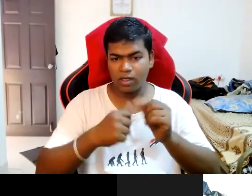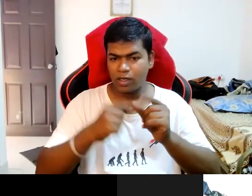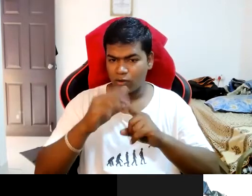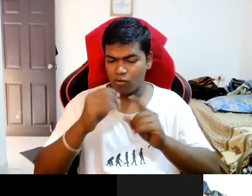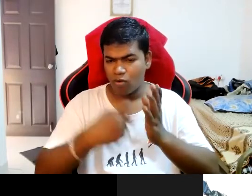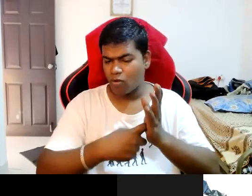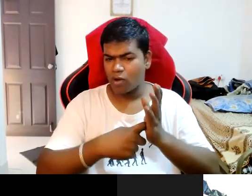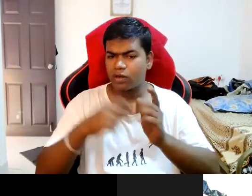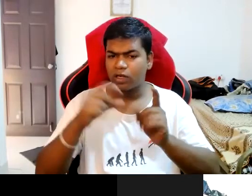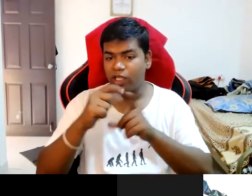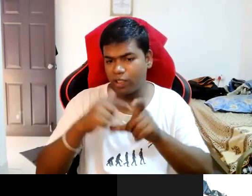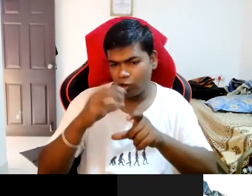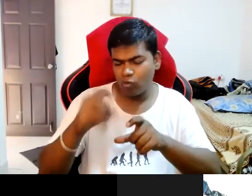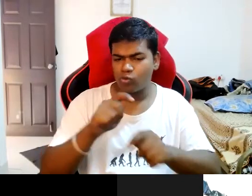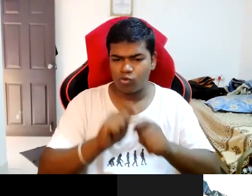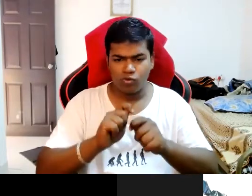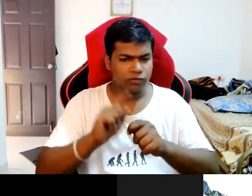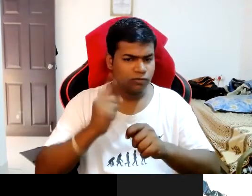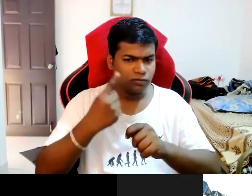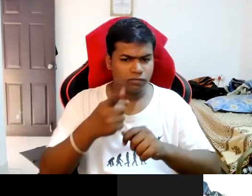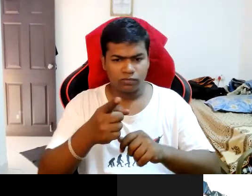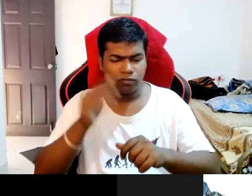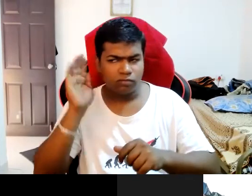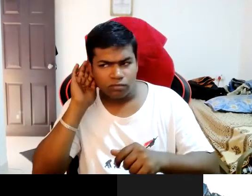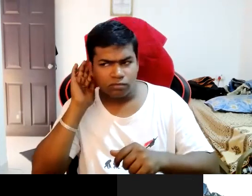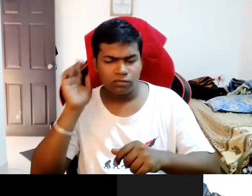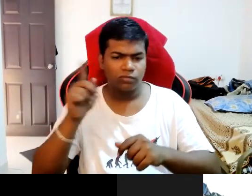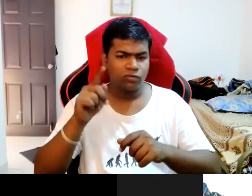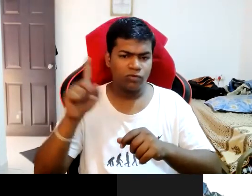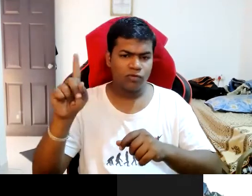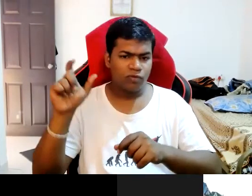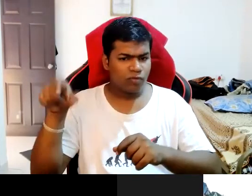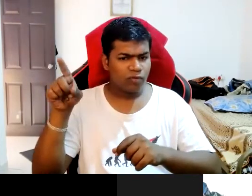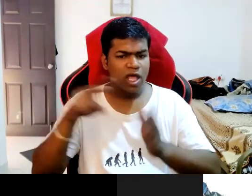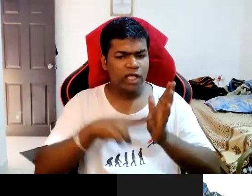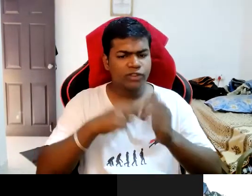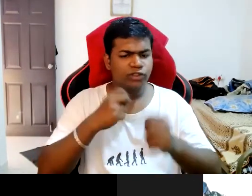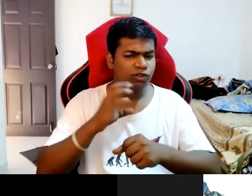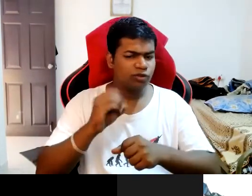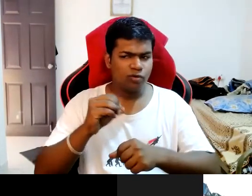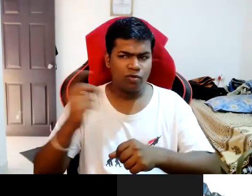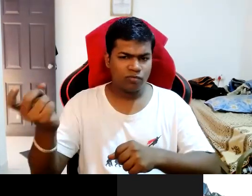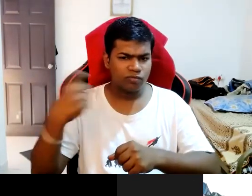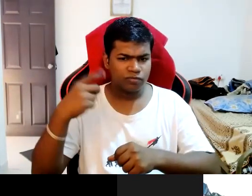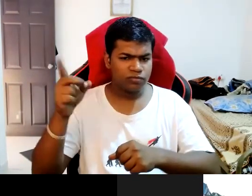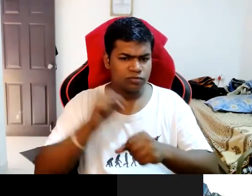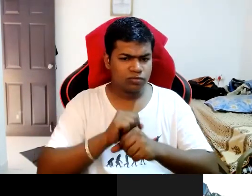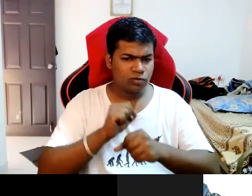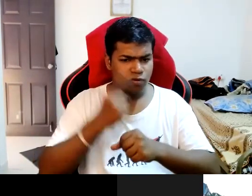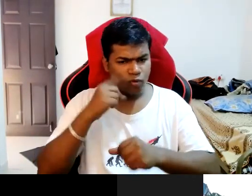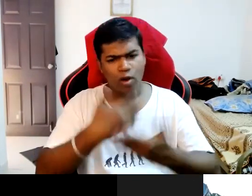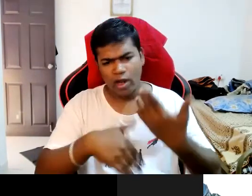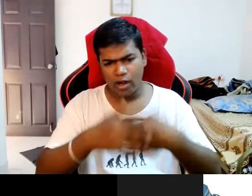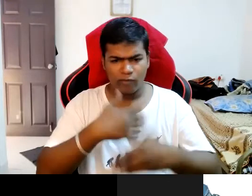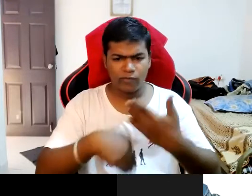actually uh I came to know about that job by one of NGO who uh who is working for disabled